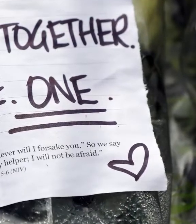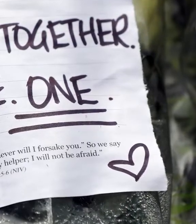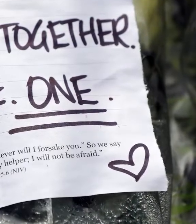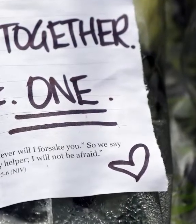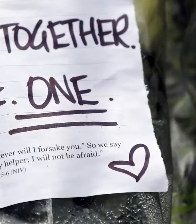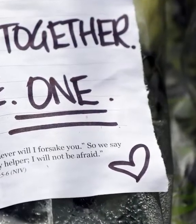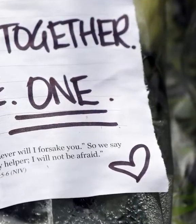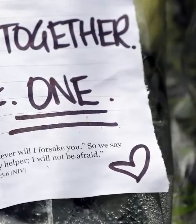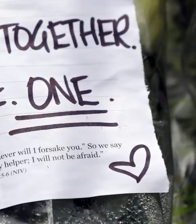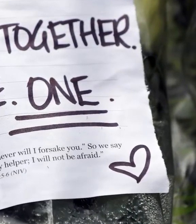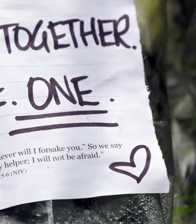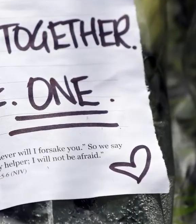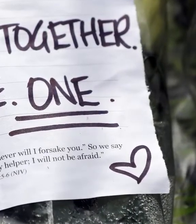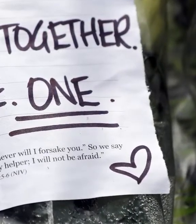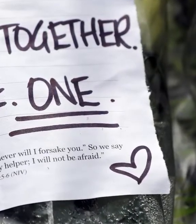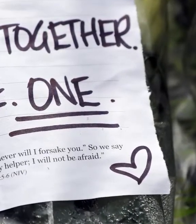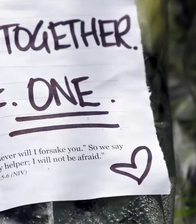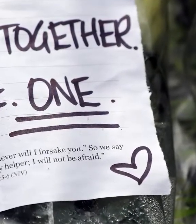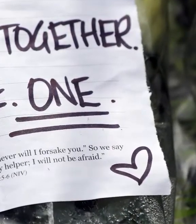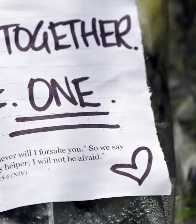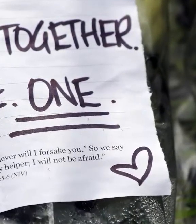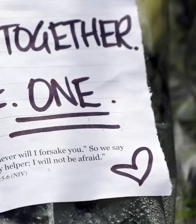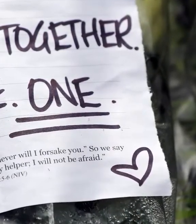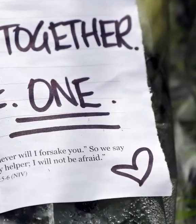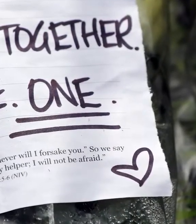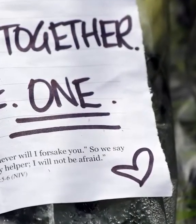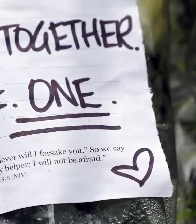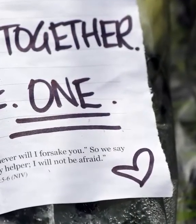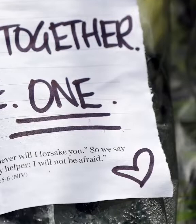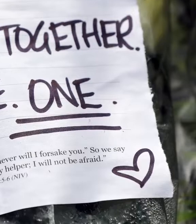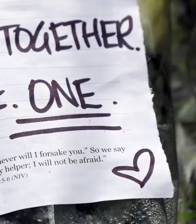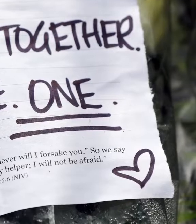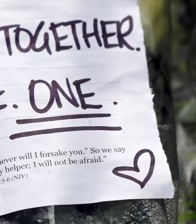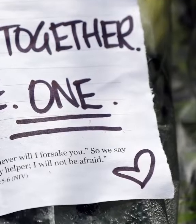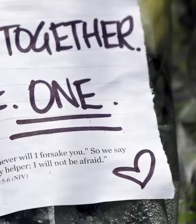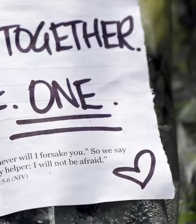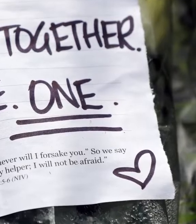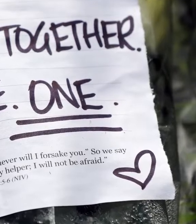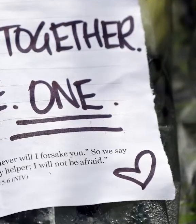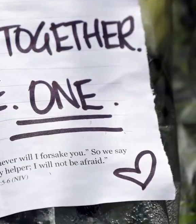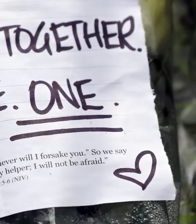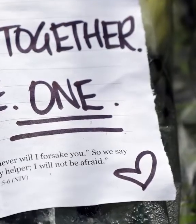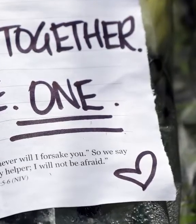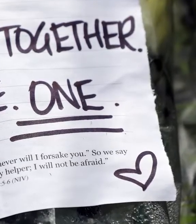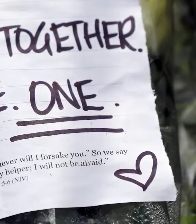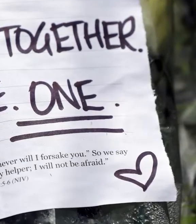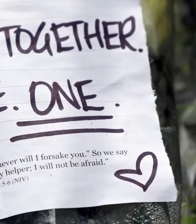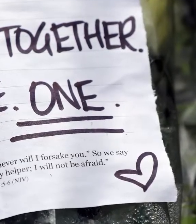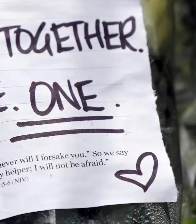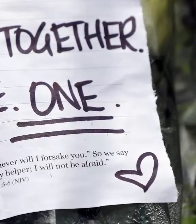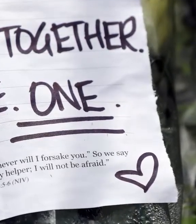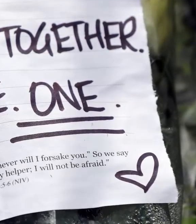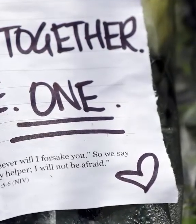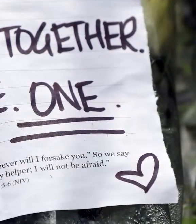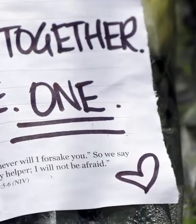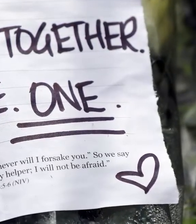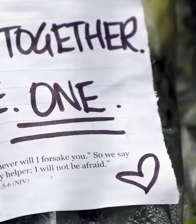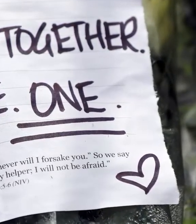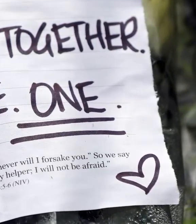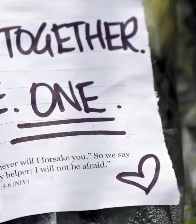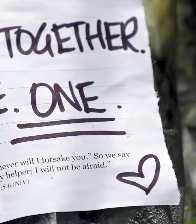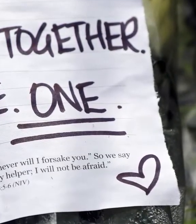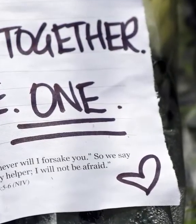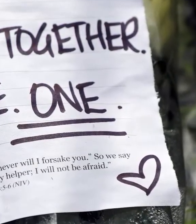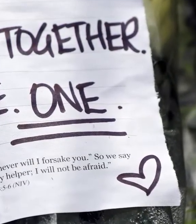directly for consular assistance if, for instance, they are visitors. Will have the capacity, for extra financial assistance in